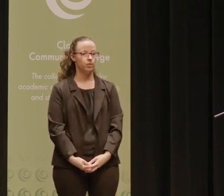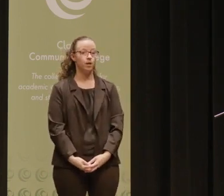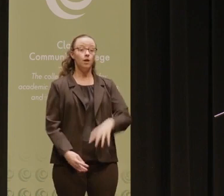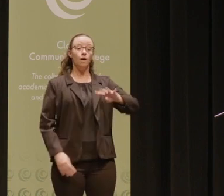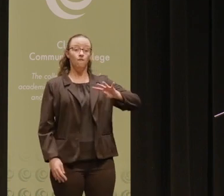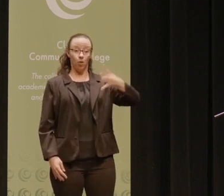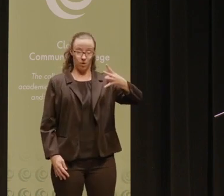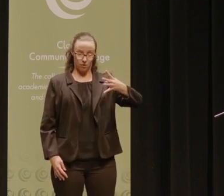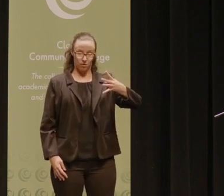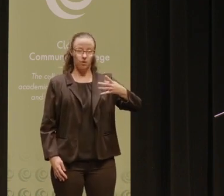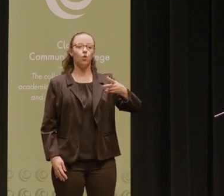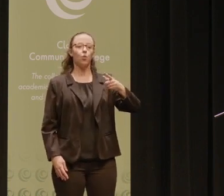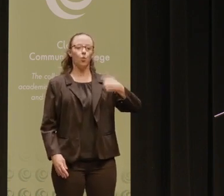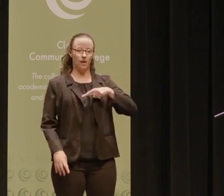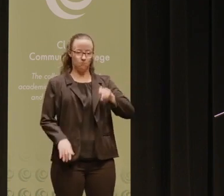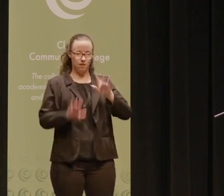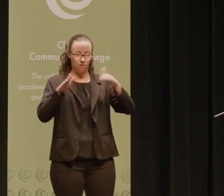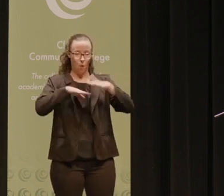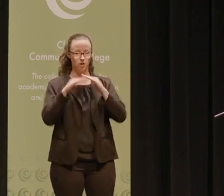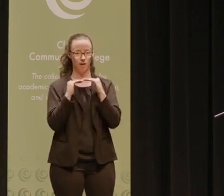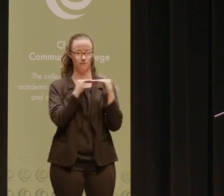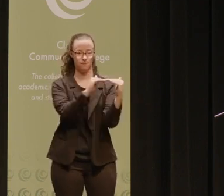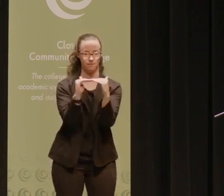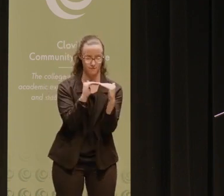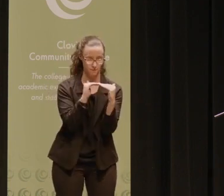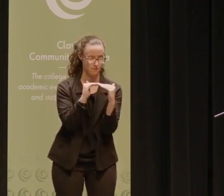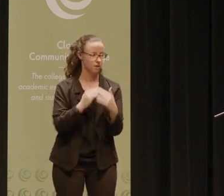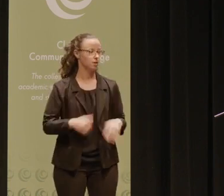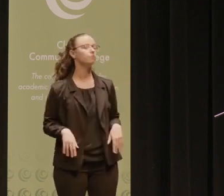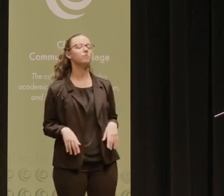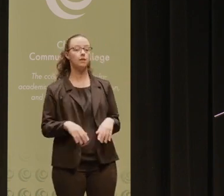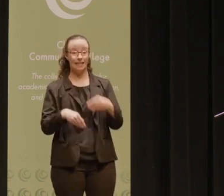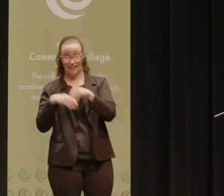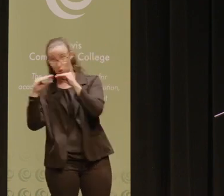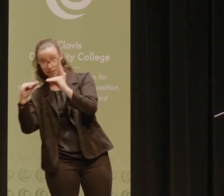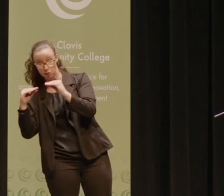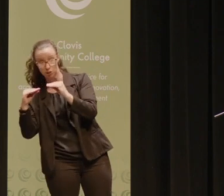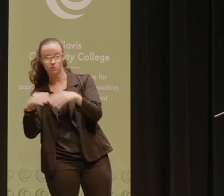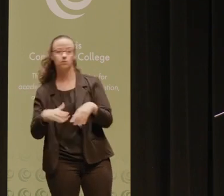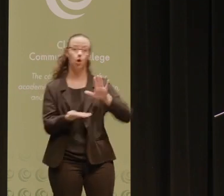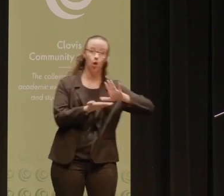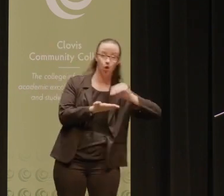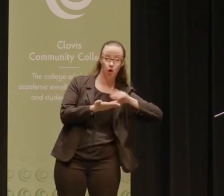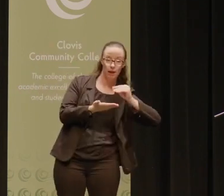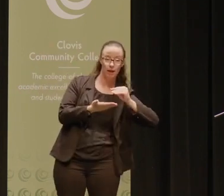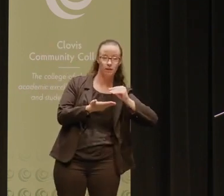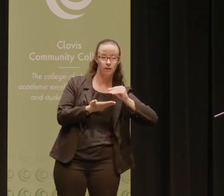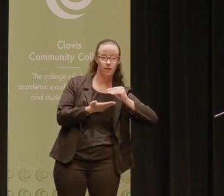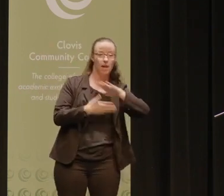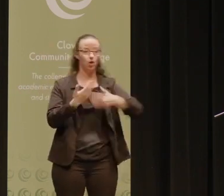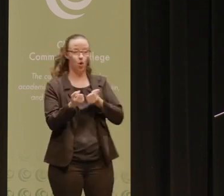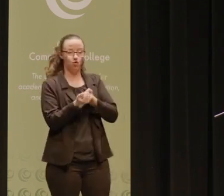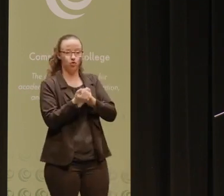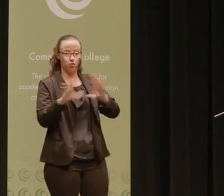Fourth, you must be equity-centered. And we must be equity-centered in our teaching and our learning and all the